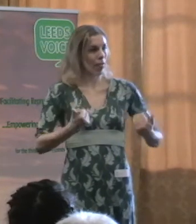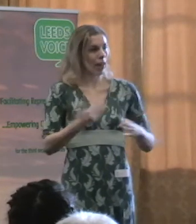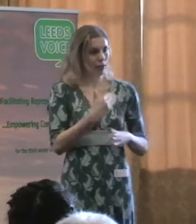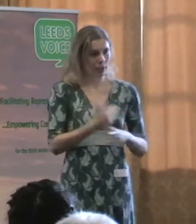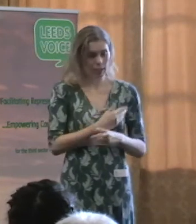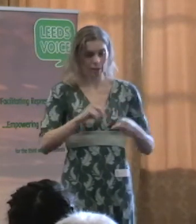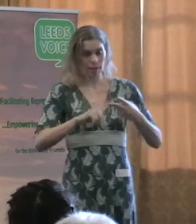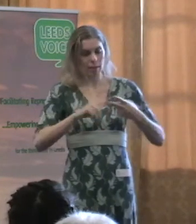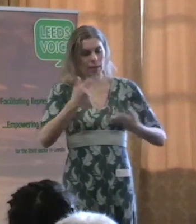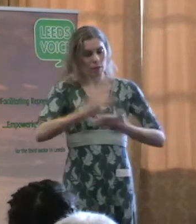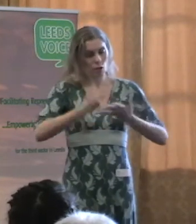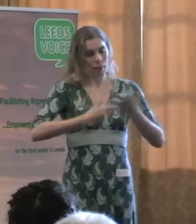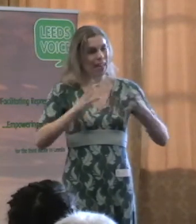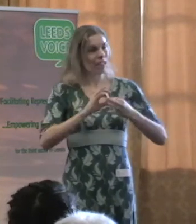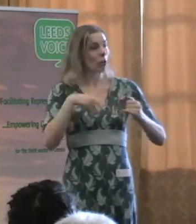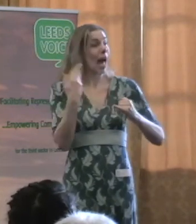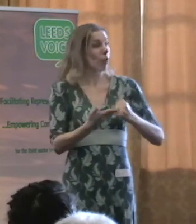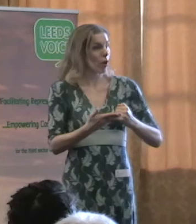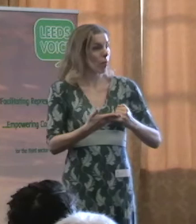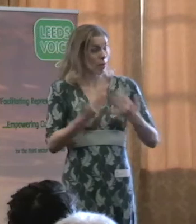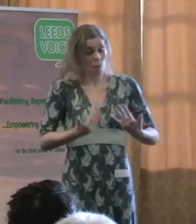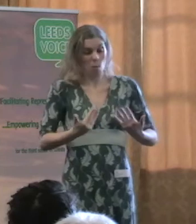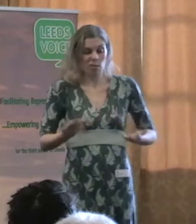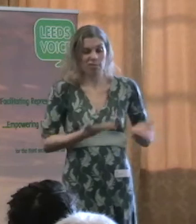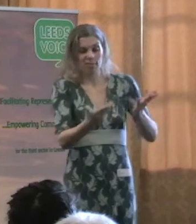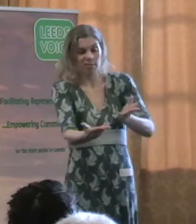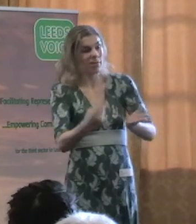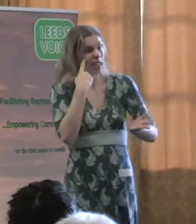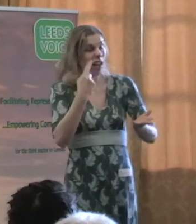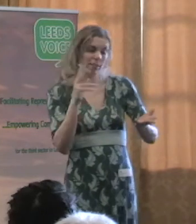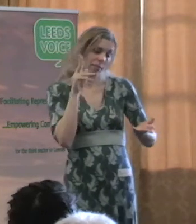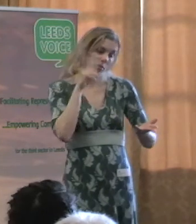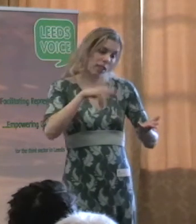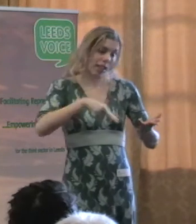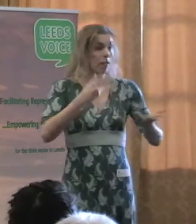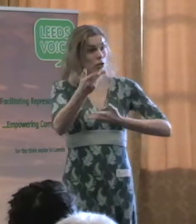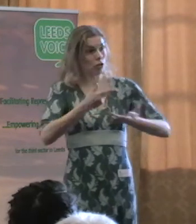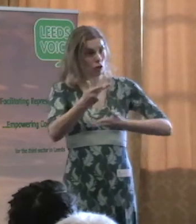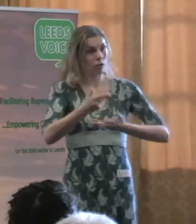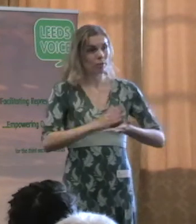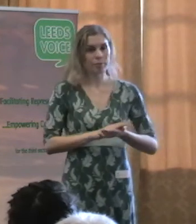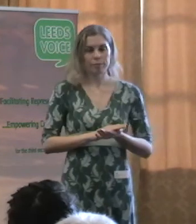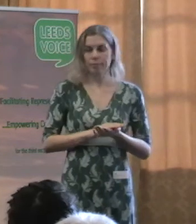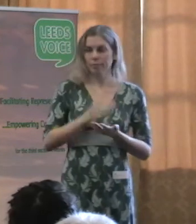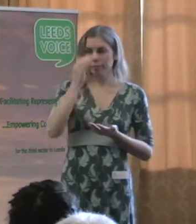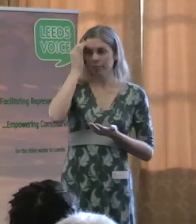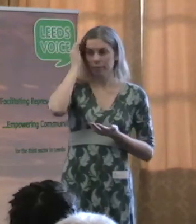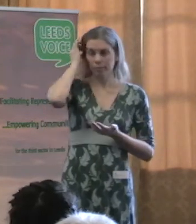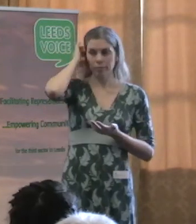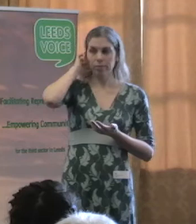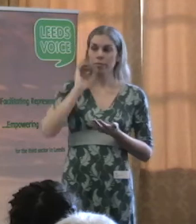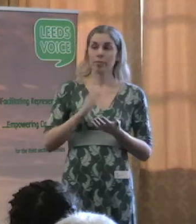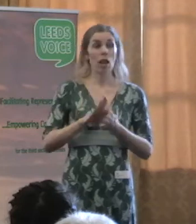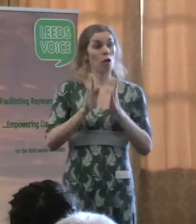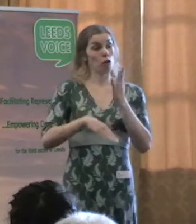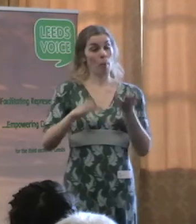second one on outcomes. Now, I've just extracted from the funding and commissioning consultation document